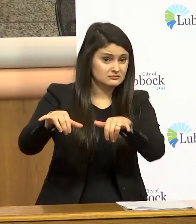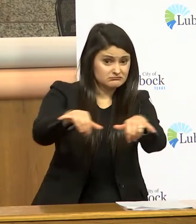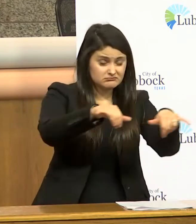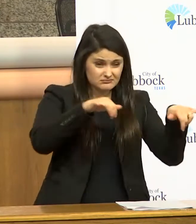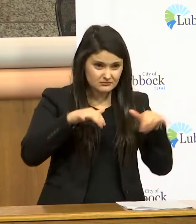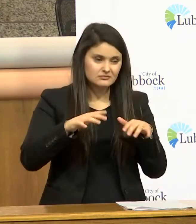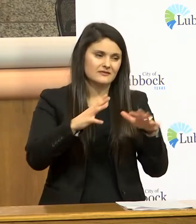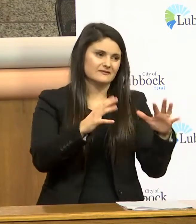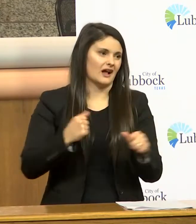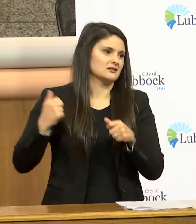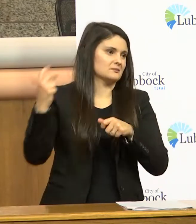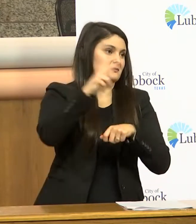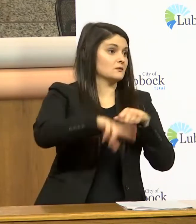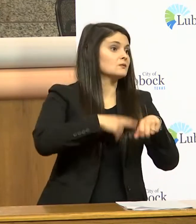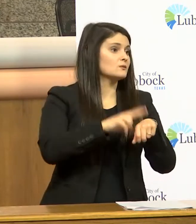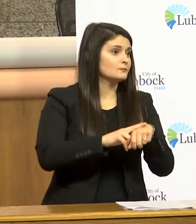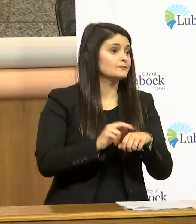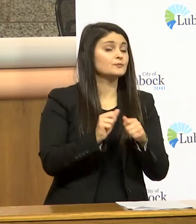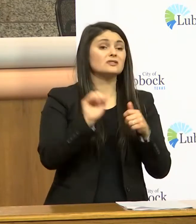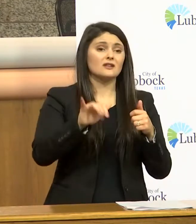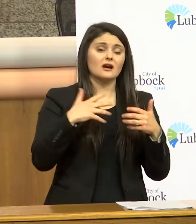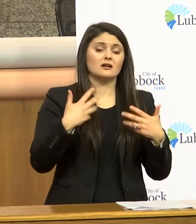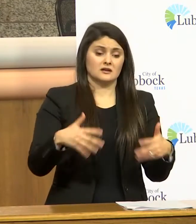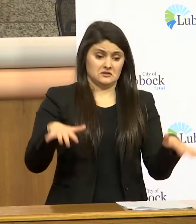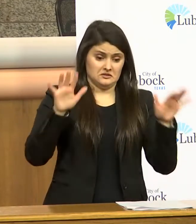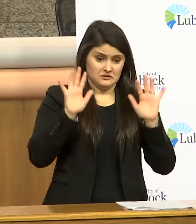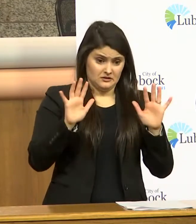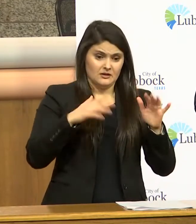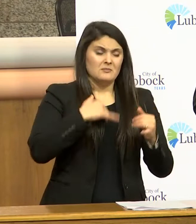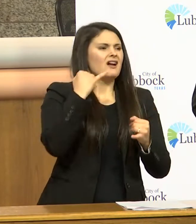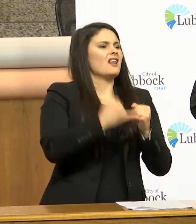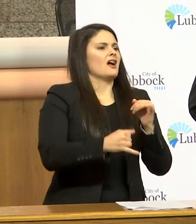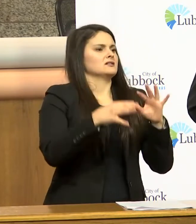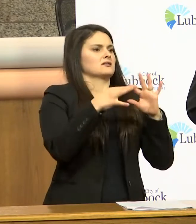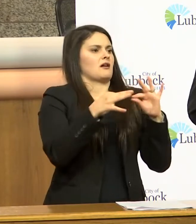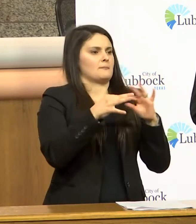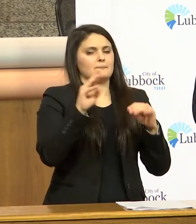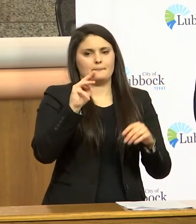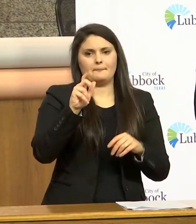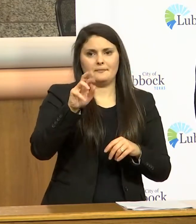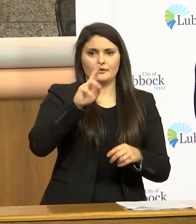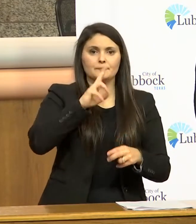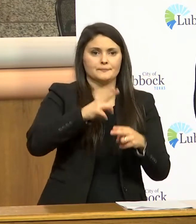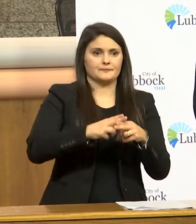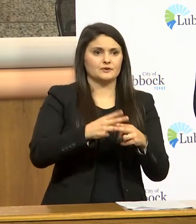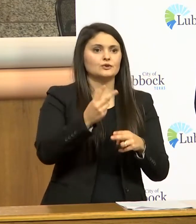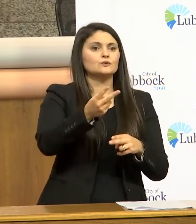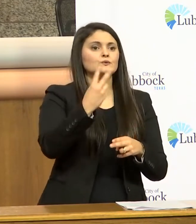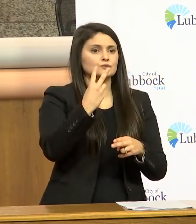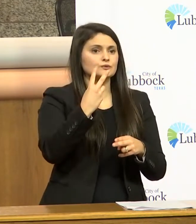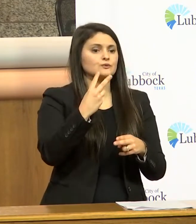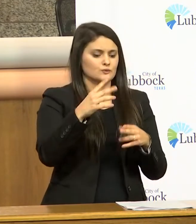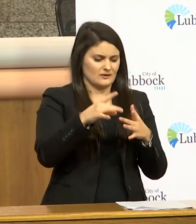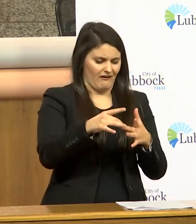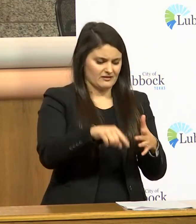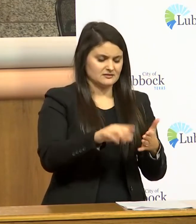we'll be there so with that i'm going to stop my final comment as the mayor mentioned there are two guidance documents that will end up posted